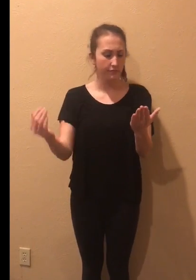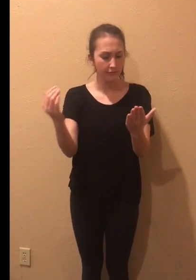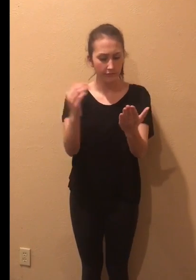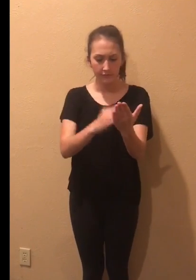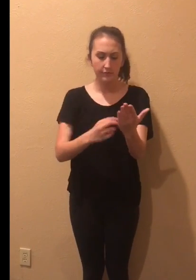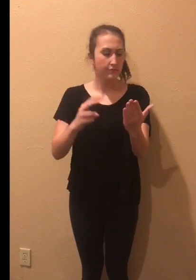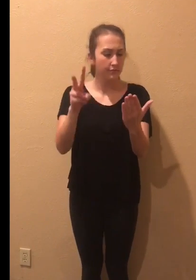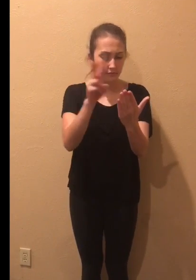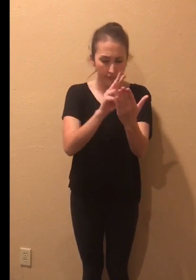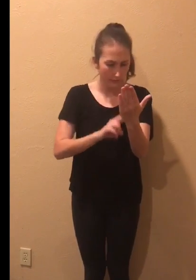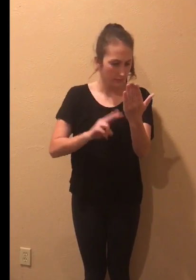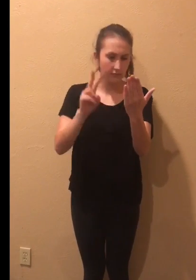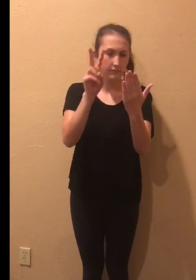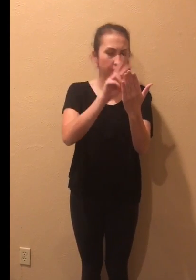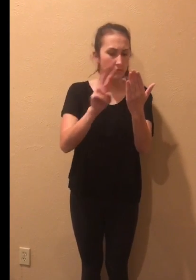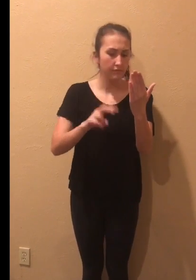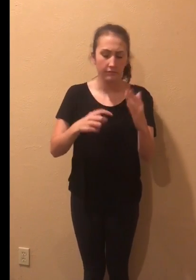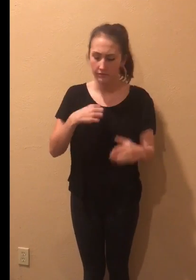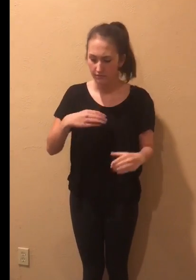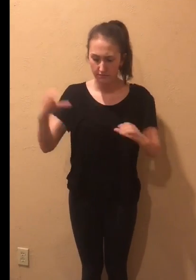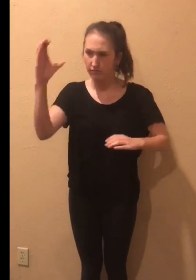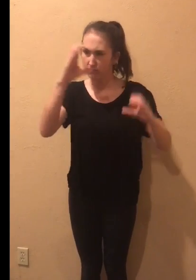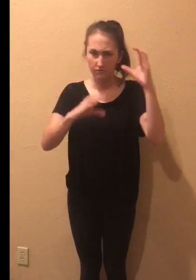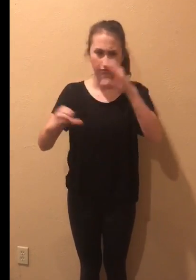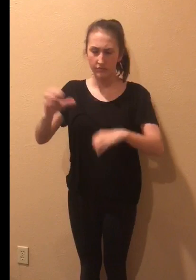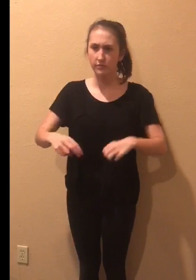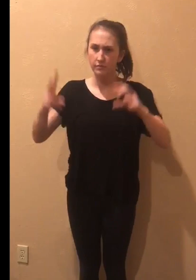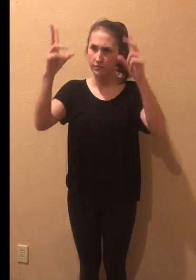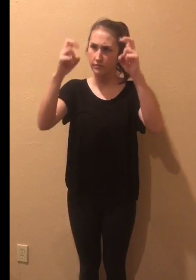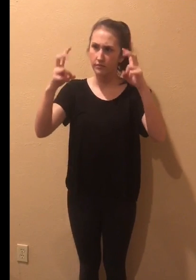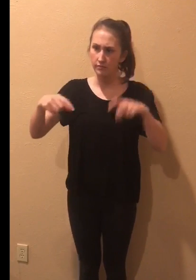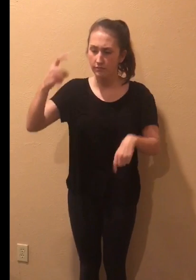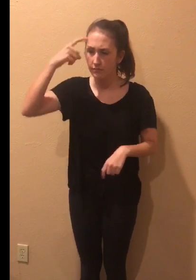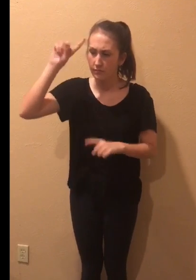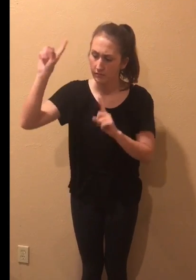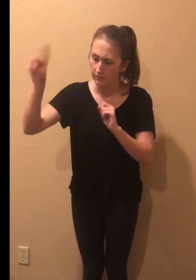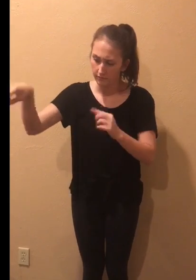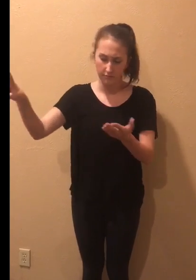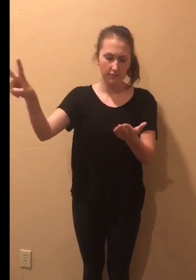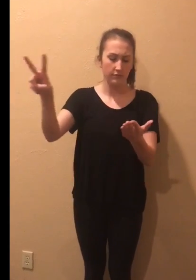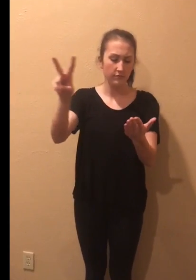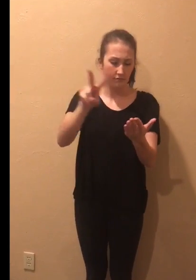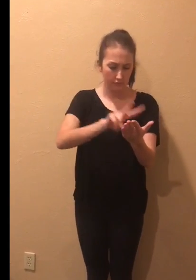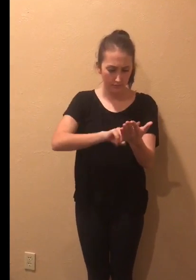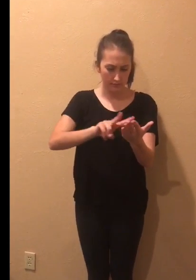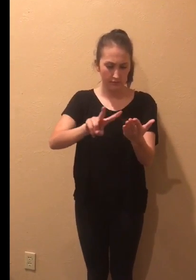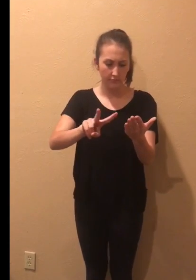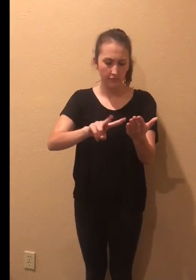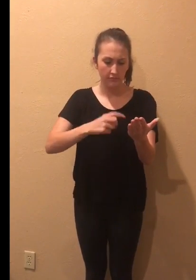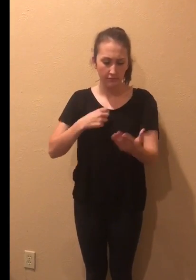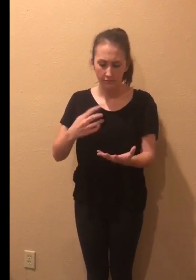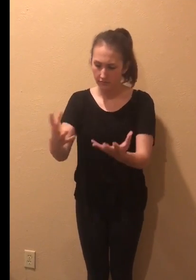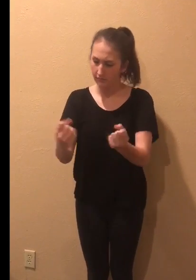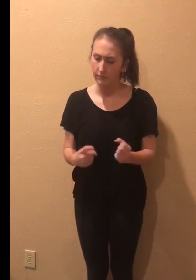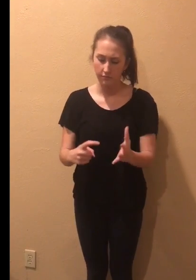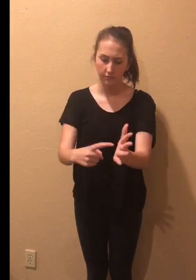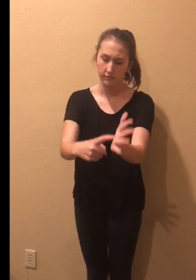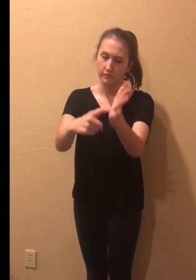the letters you wrote me I'm searching and scanning for answers In every line for